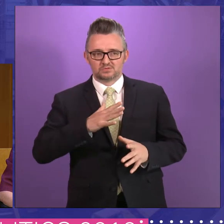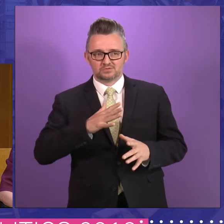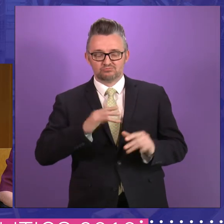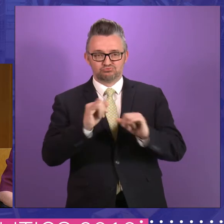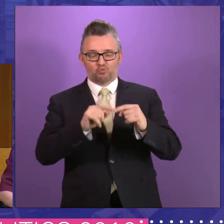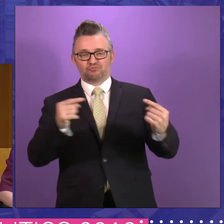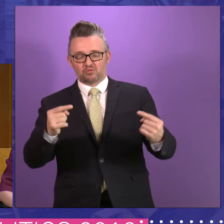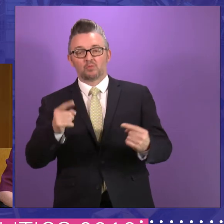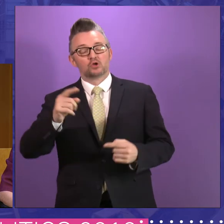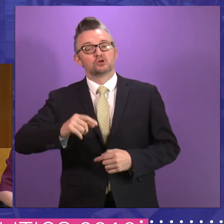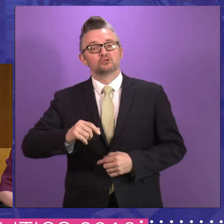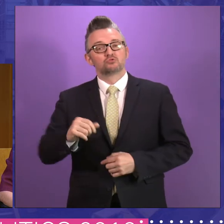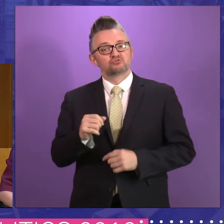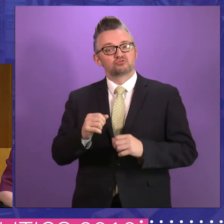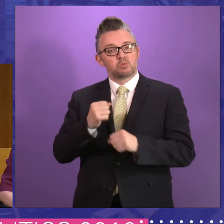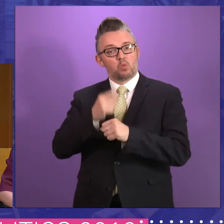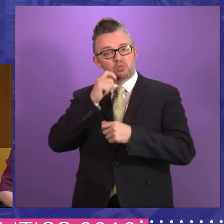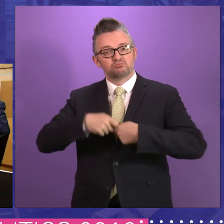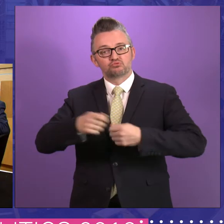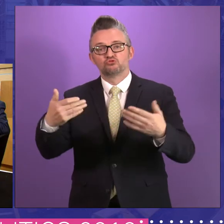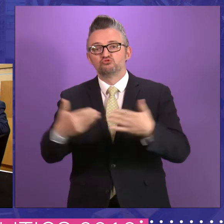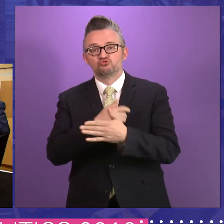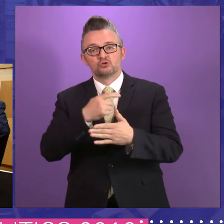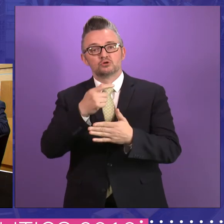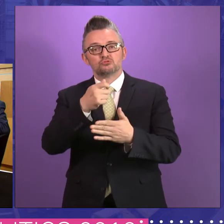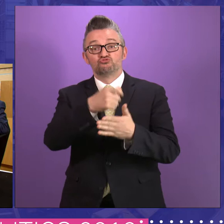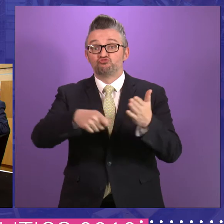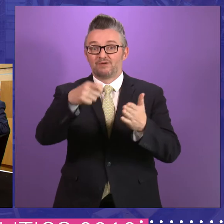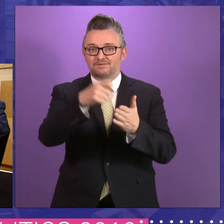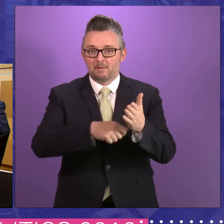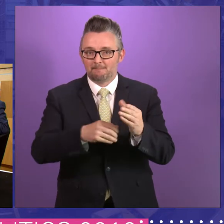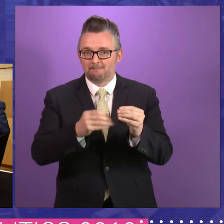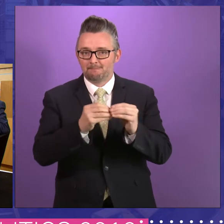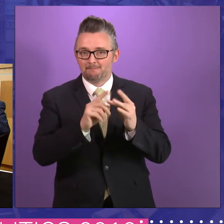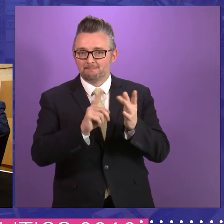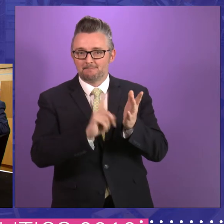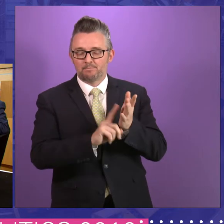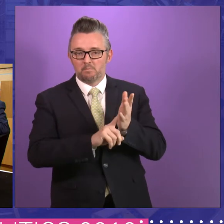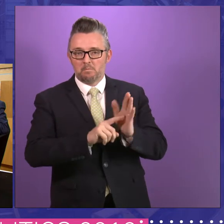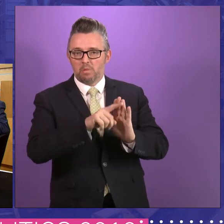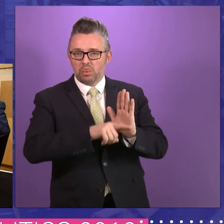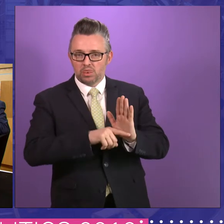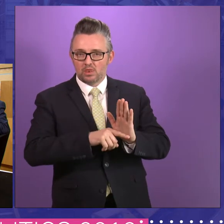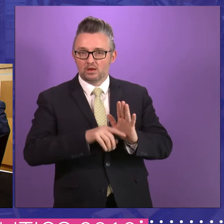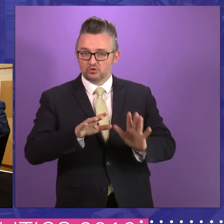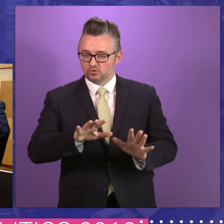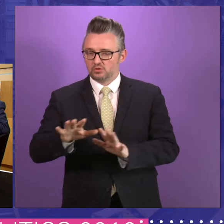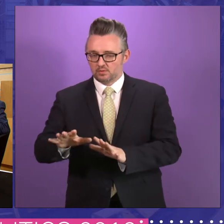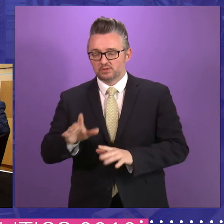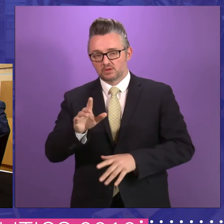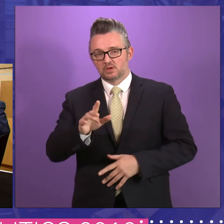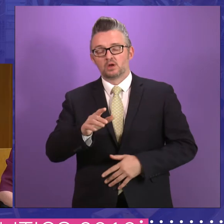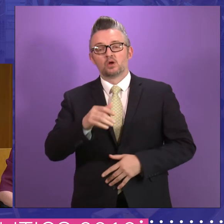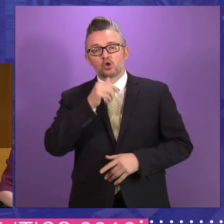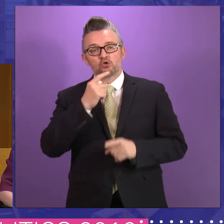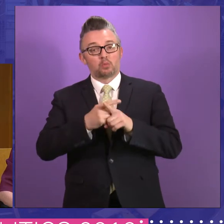the Scottish Government is about to publish a new referendum bill very, very soon. So it's not certainly off the political agenda. Now, when a question